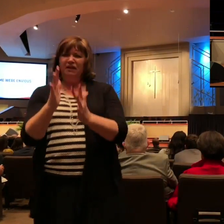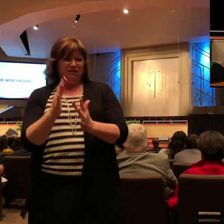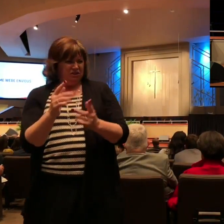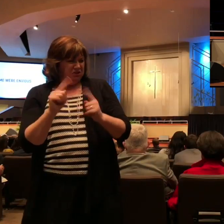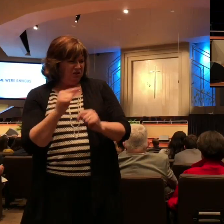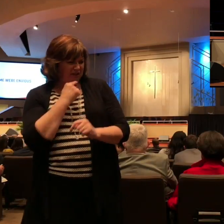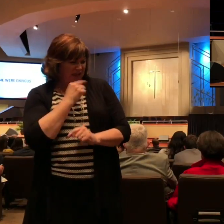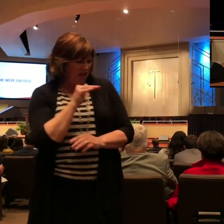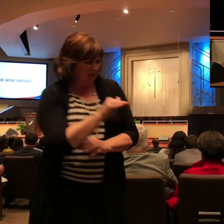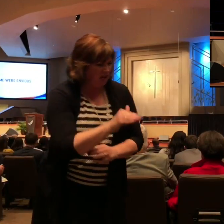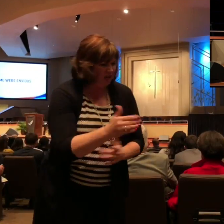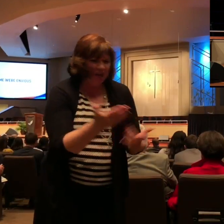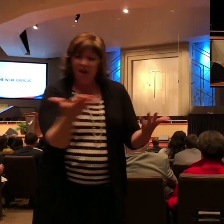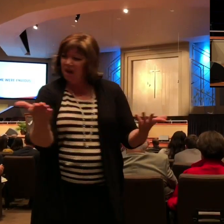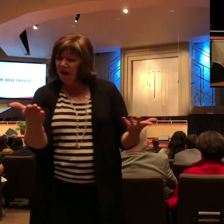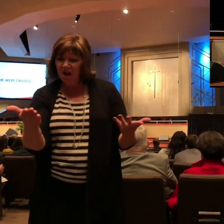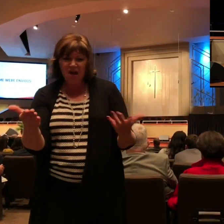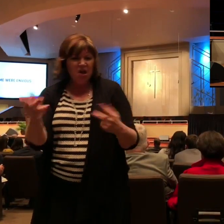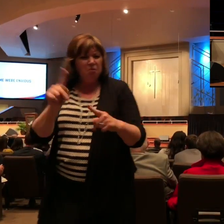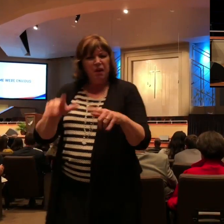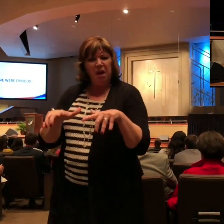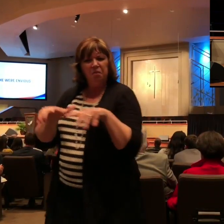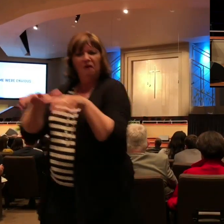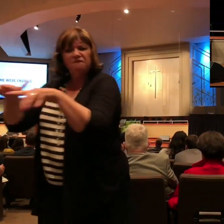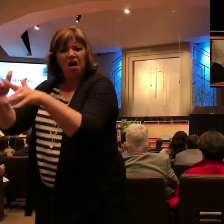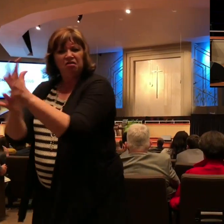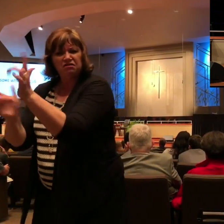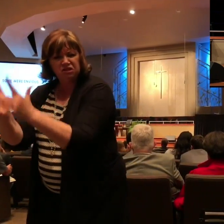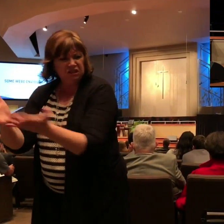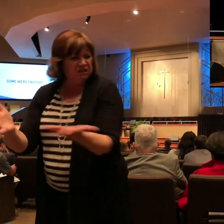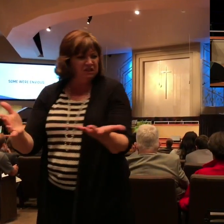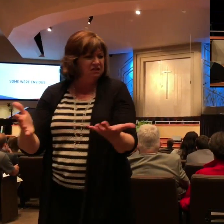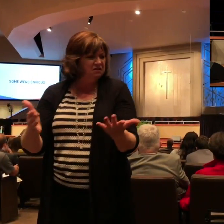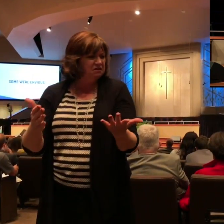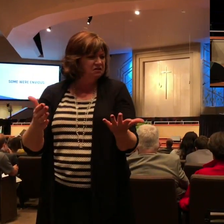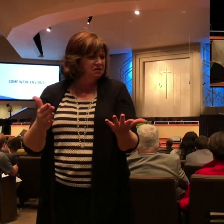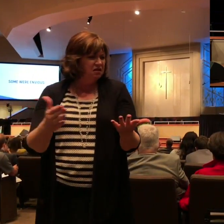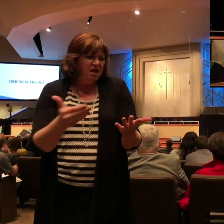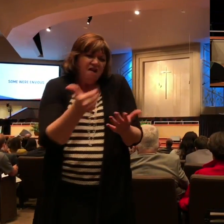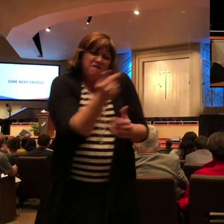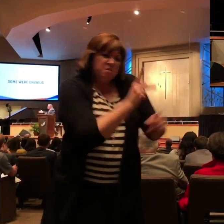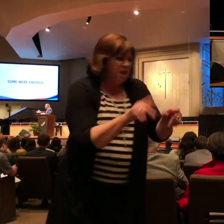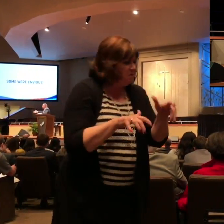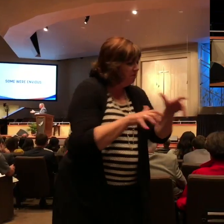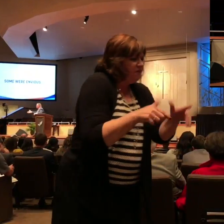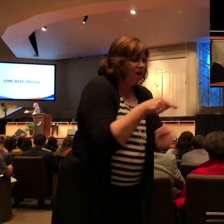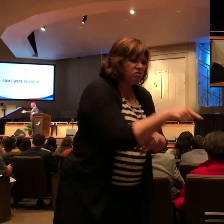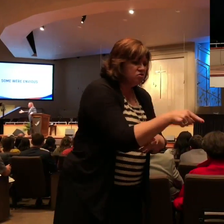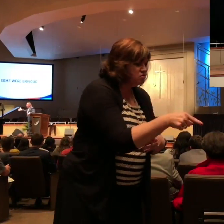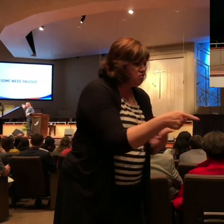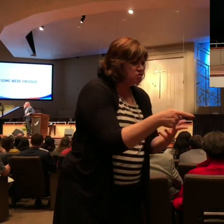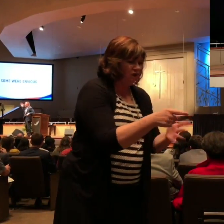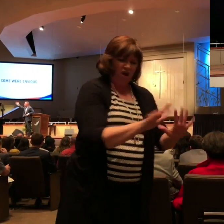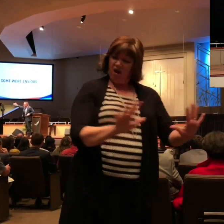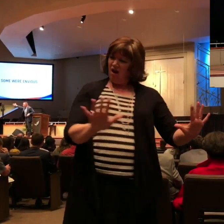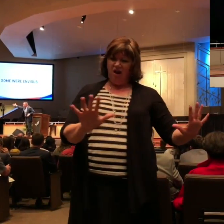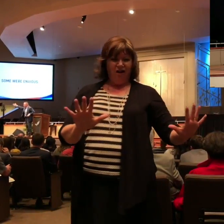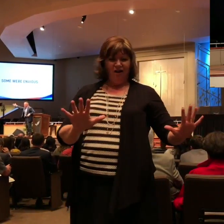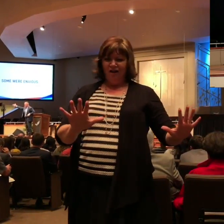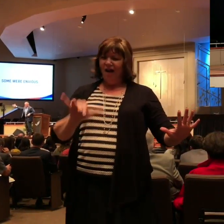crowds that Jesus is getting, they're a lot bigger than your crowds. And John said, what is your problem? That's what I was telling